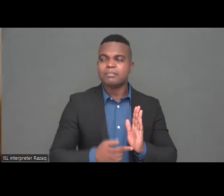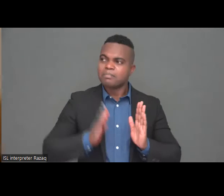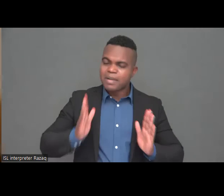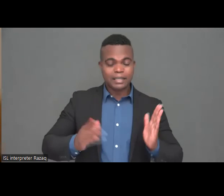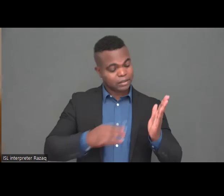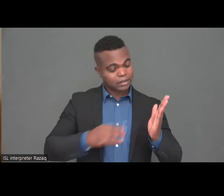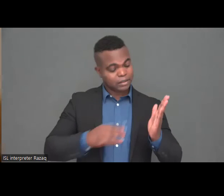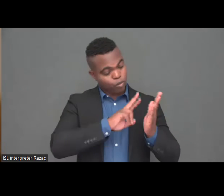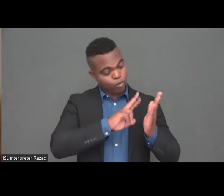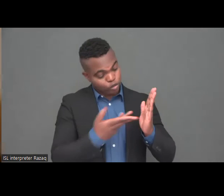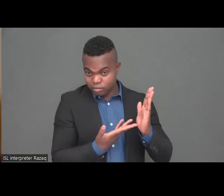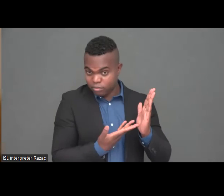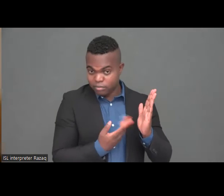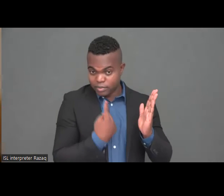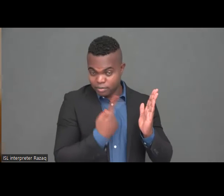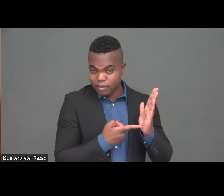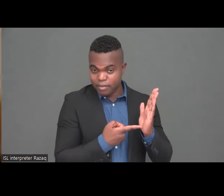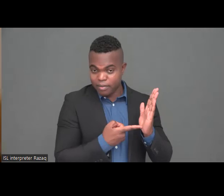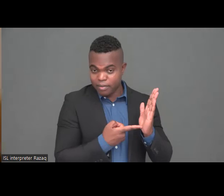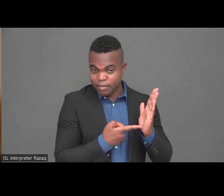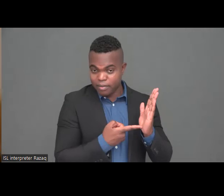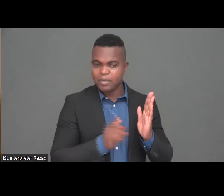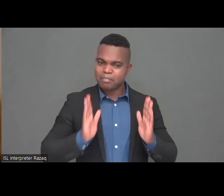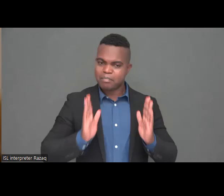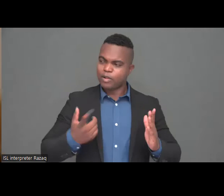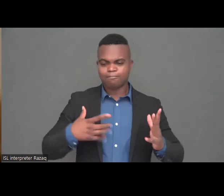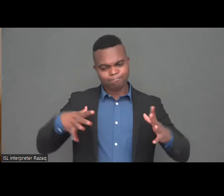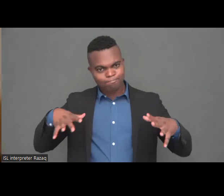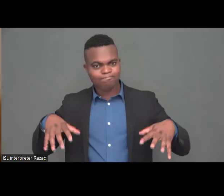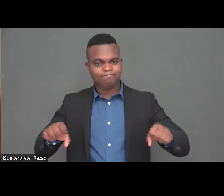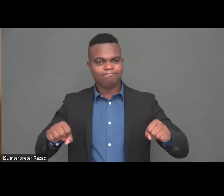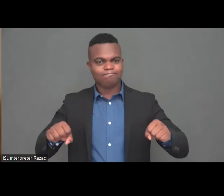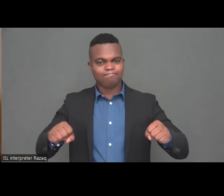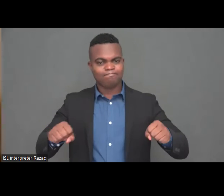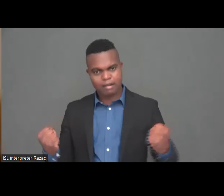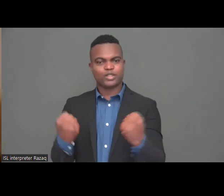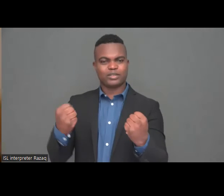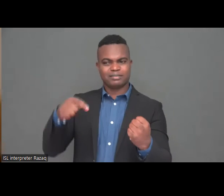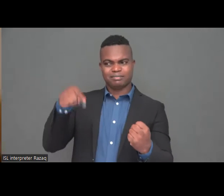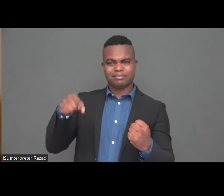system of evacuation and helping people with disabilities